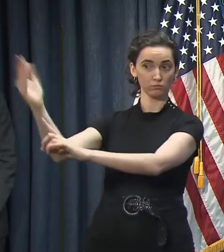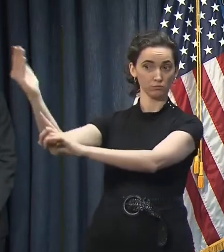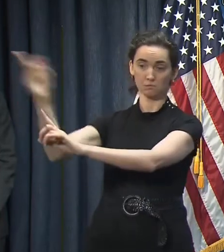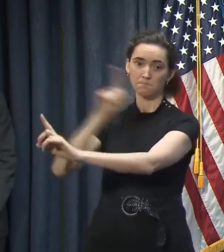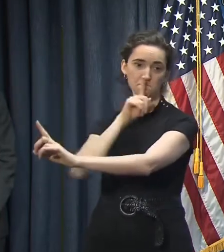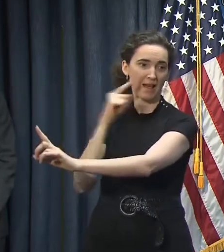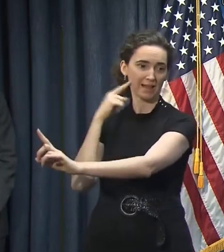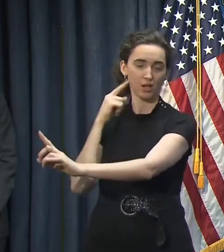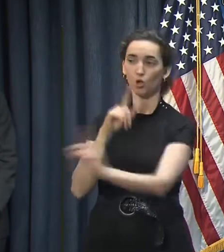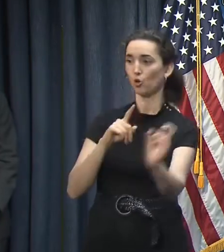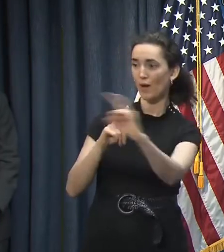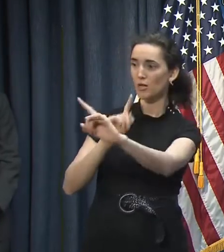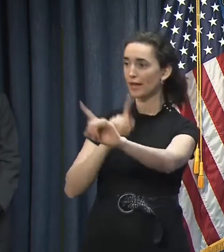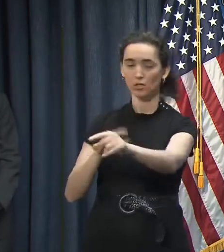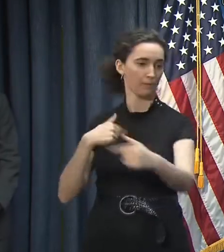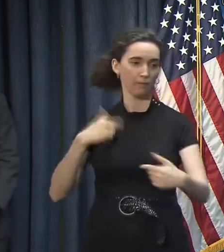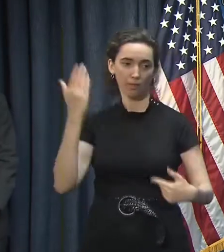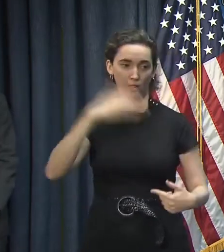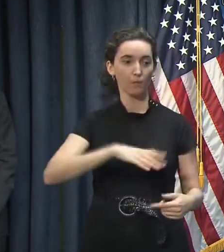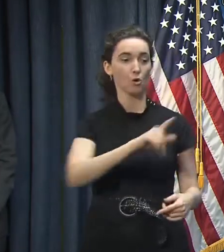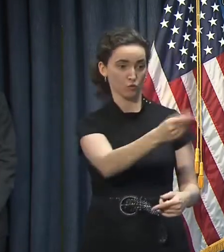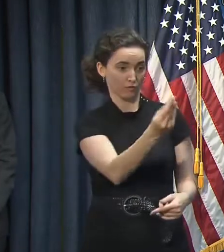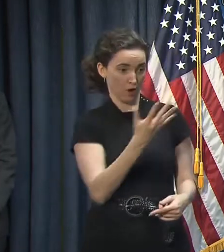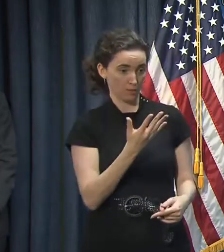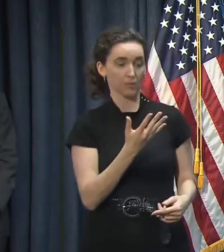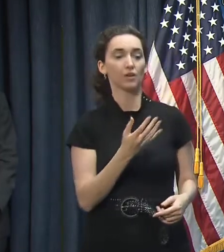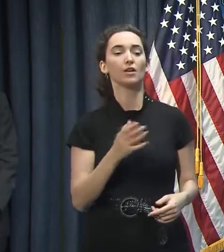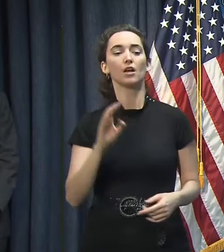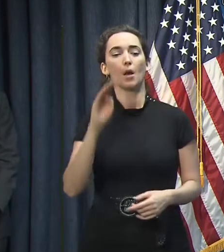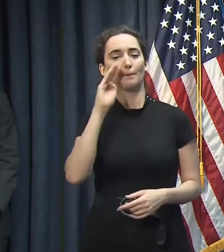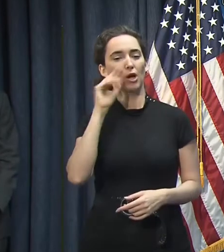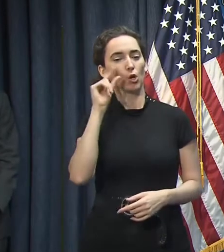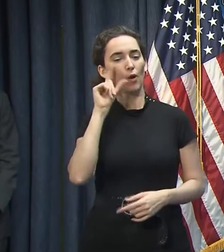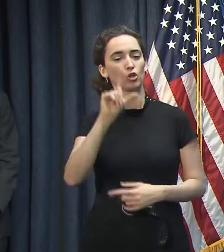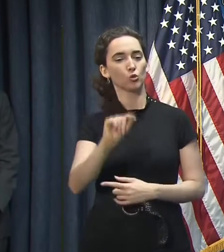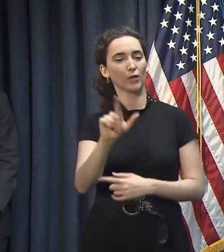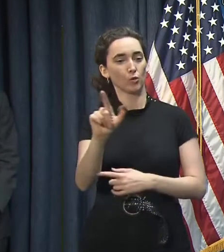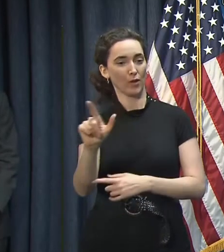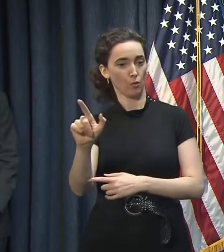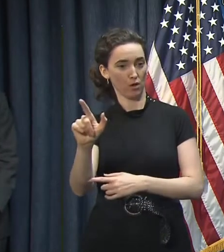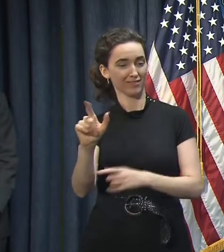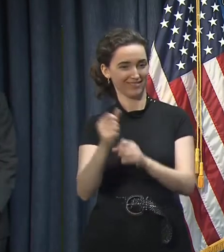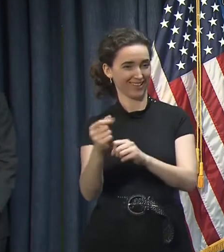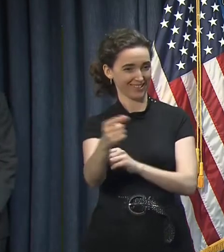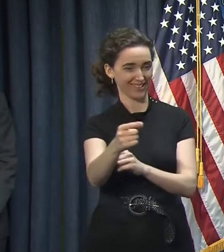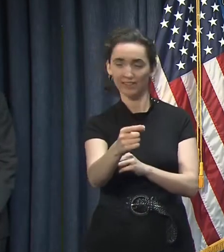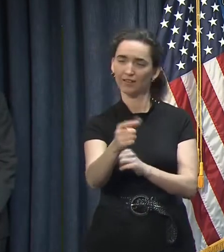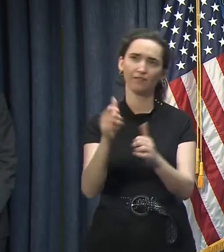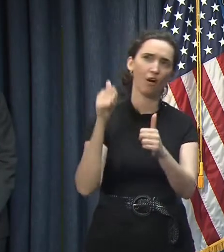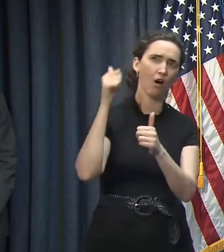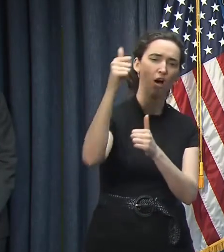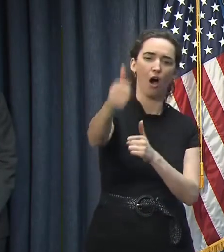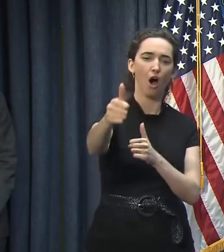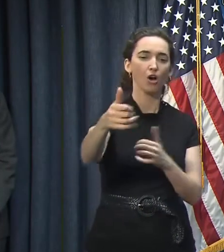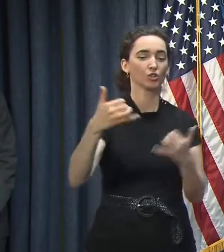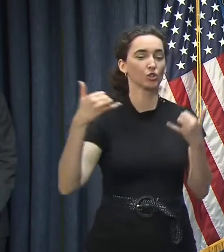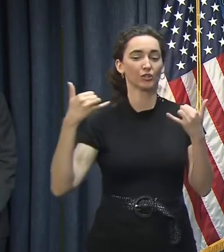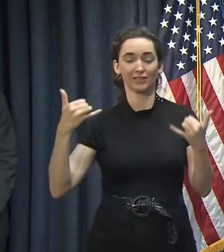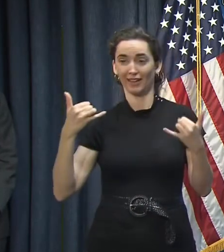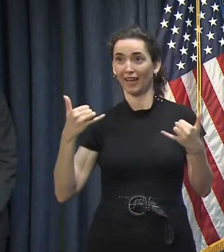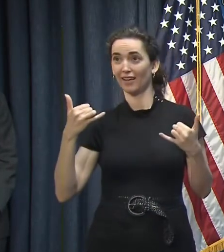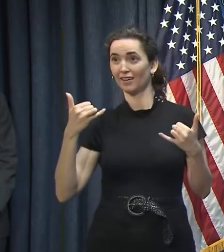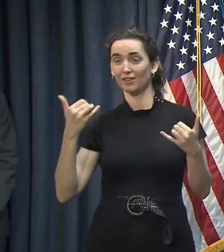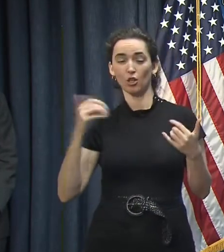what you're saying. Obviously, Mardi Gras 2021 is far enough out that we don't know enough today to hazard